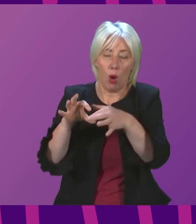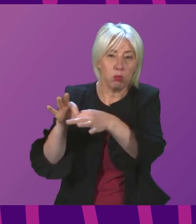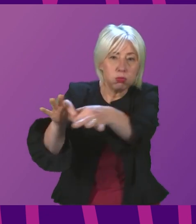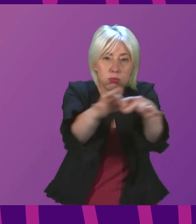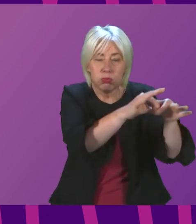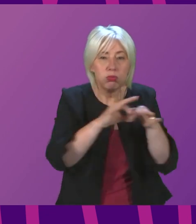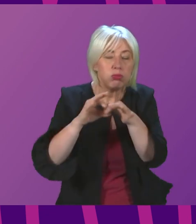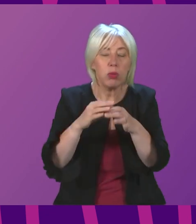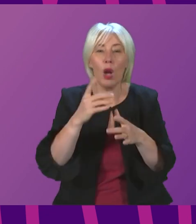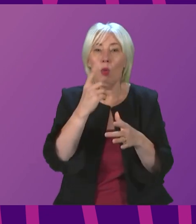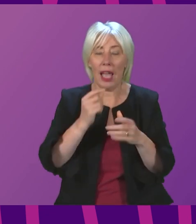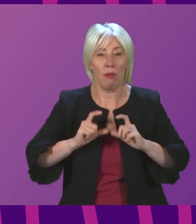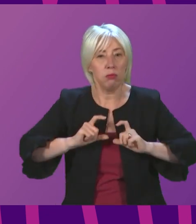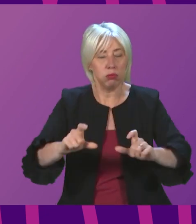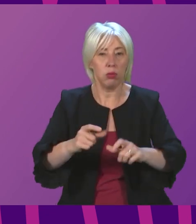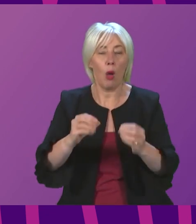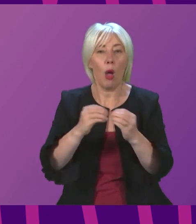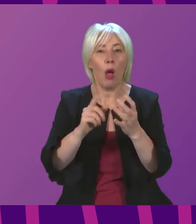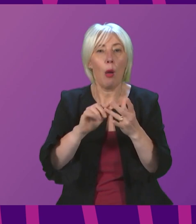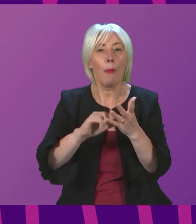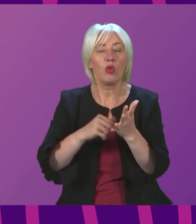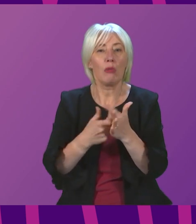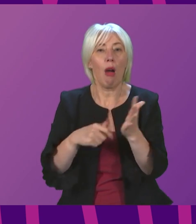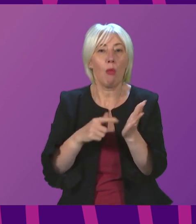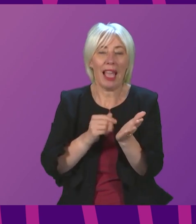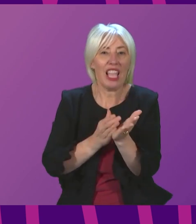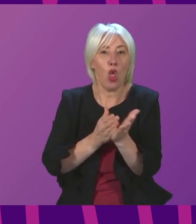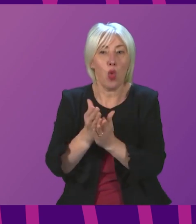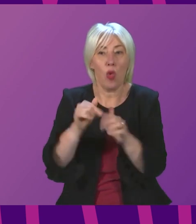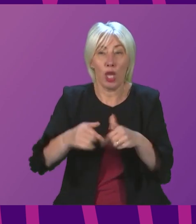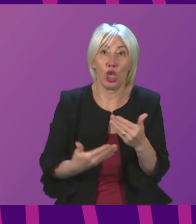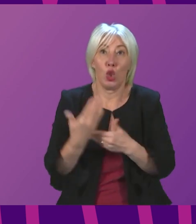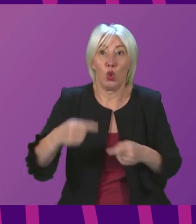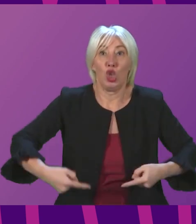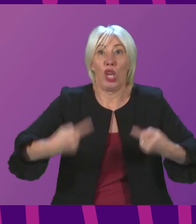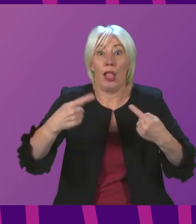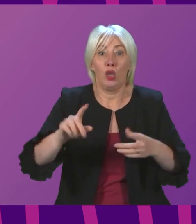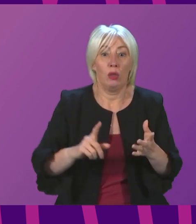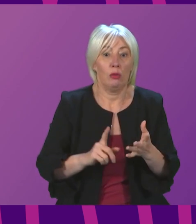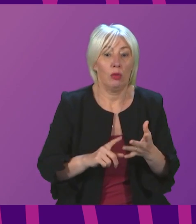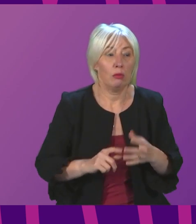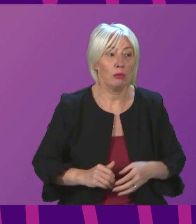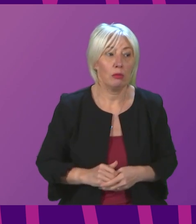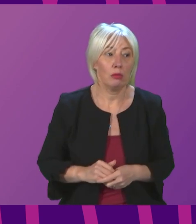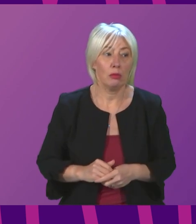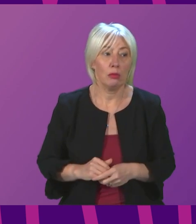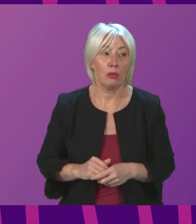can use booster jags to get us out the other end of this new challenge with Omicron. Maurice Golden.